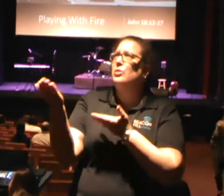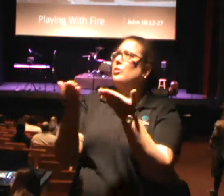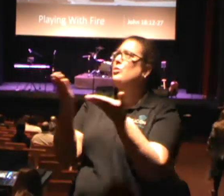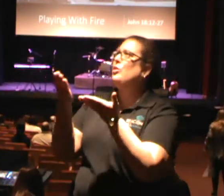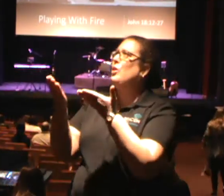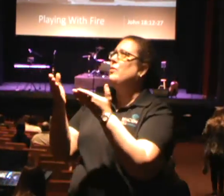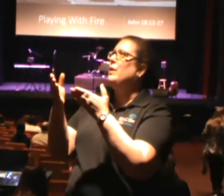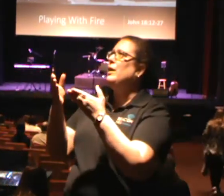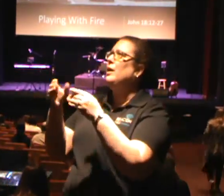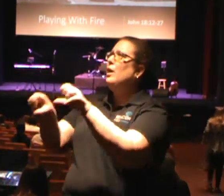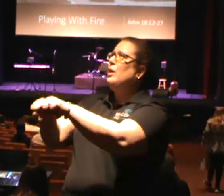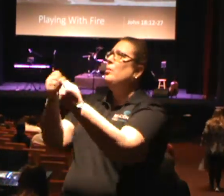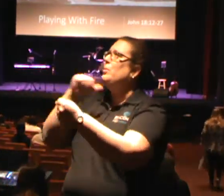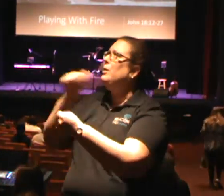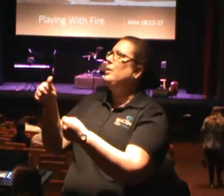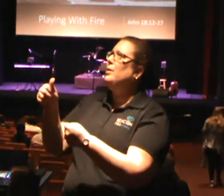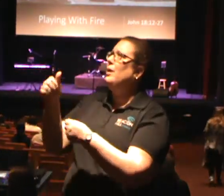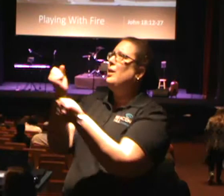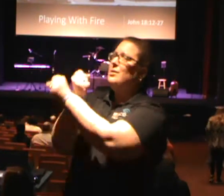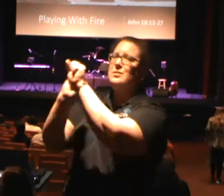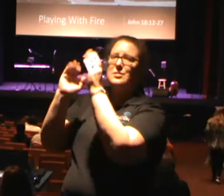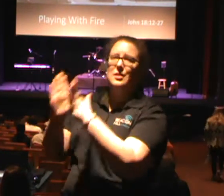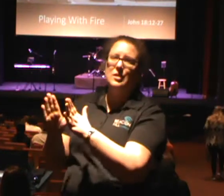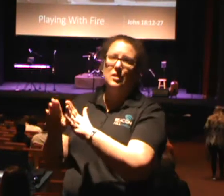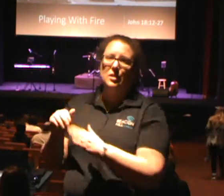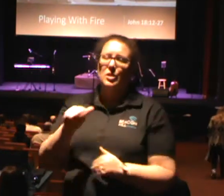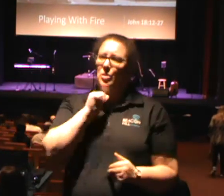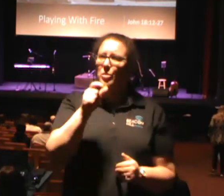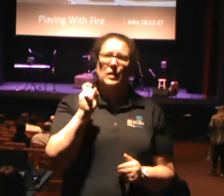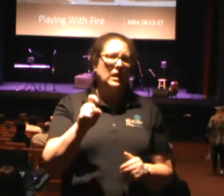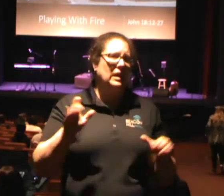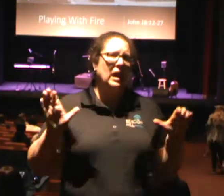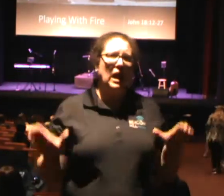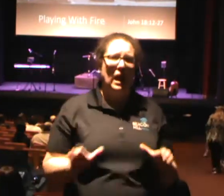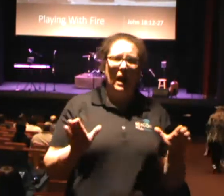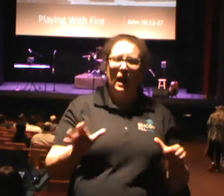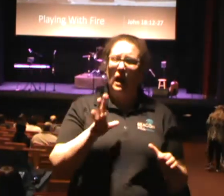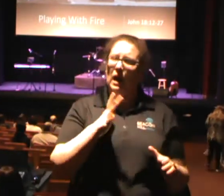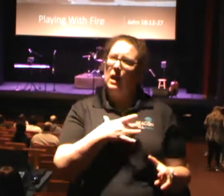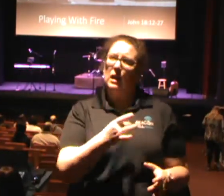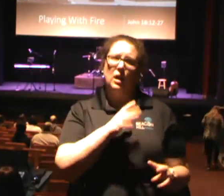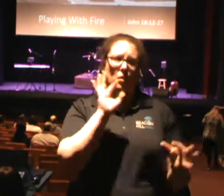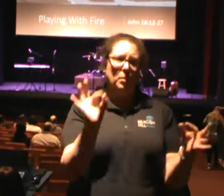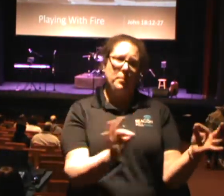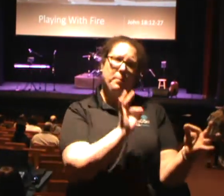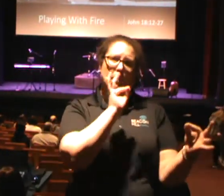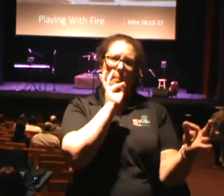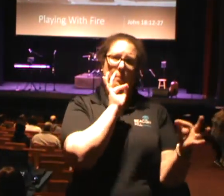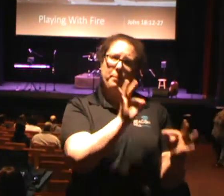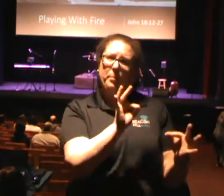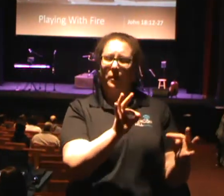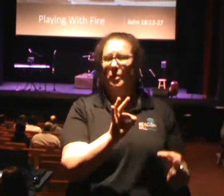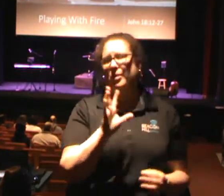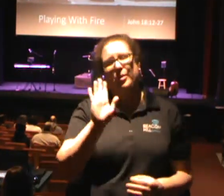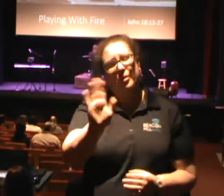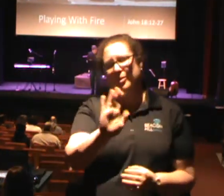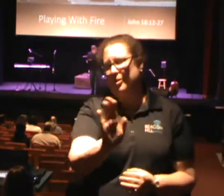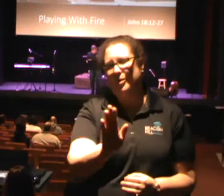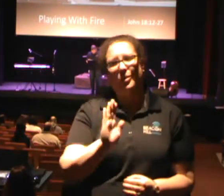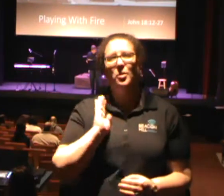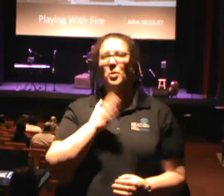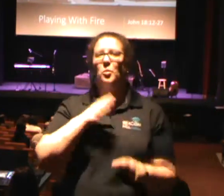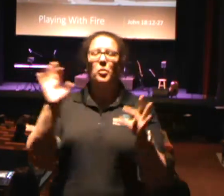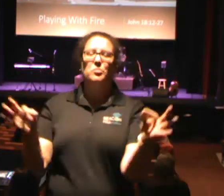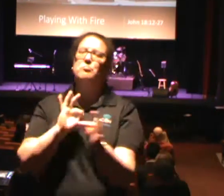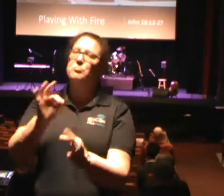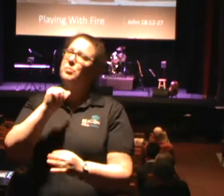We don't try to act and put on a facade like we've got it all together. We realize that we are imperfect people, and we need Jesus Christ